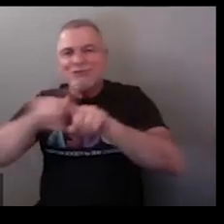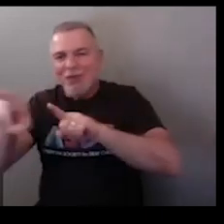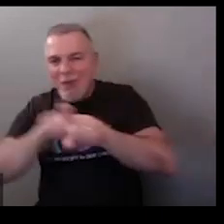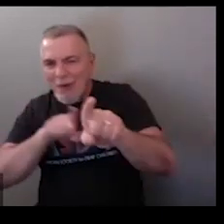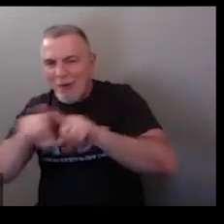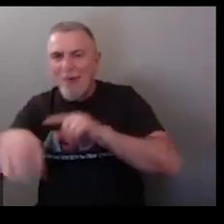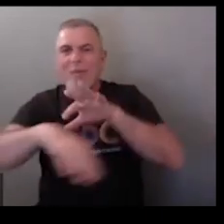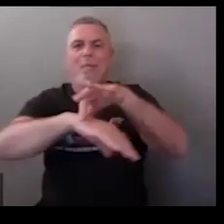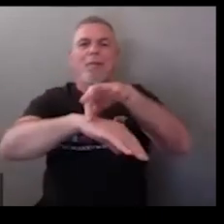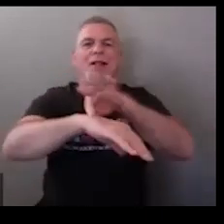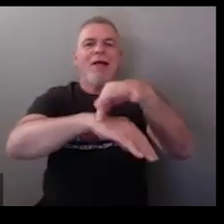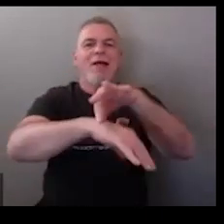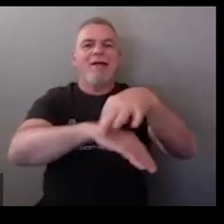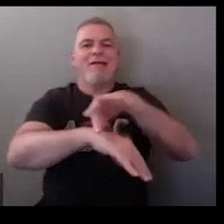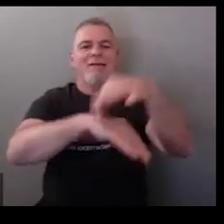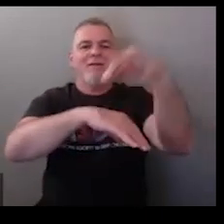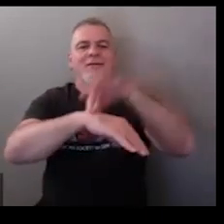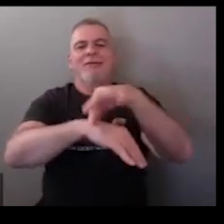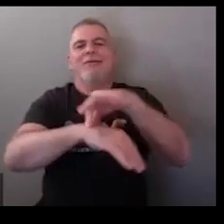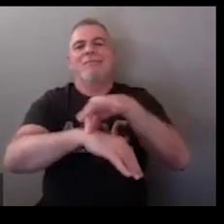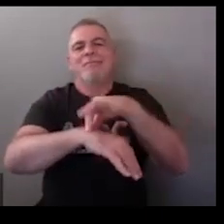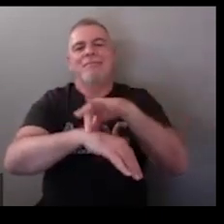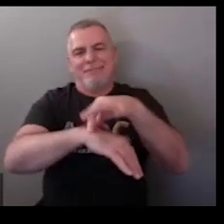moon and stars and planets